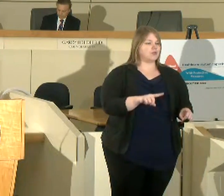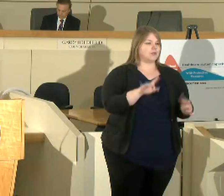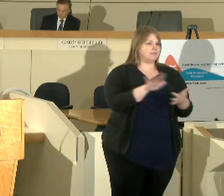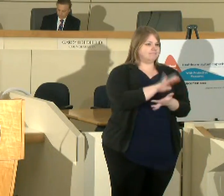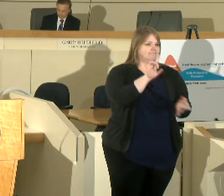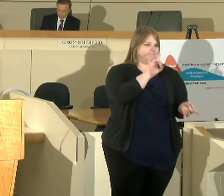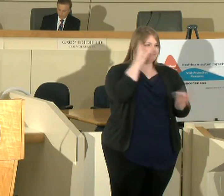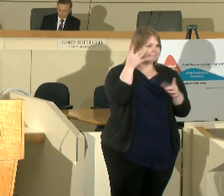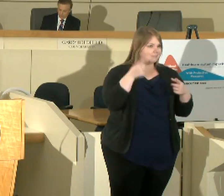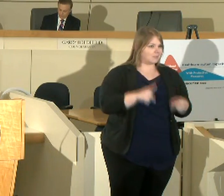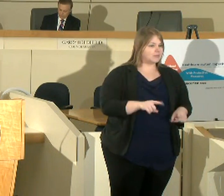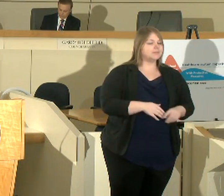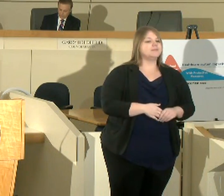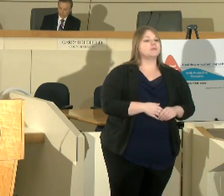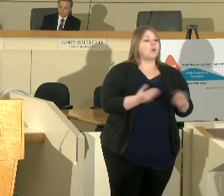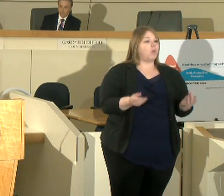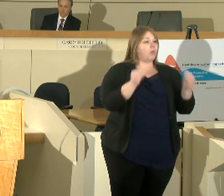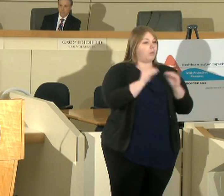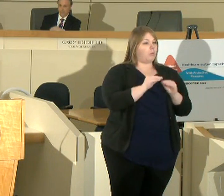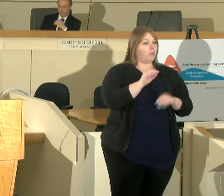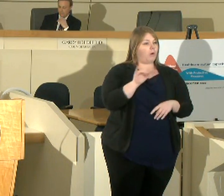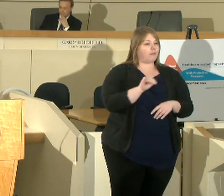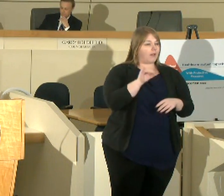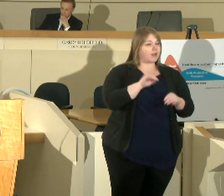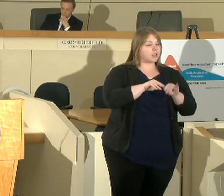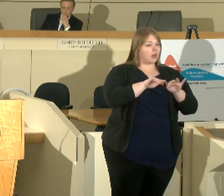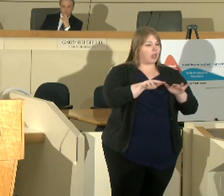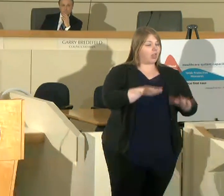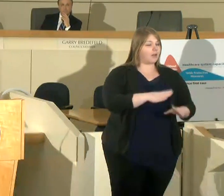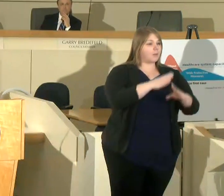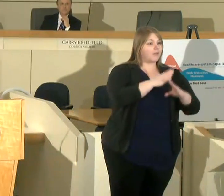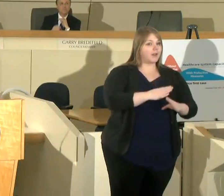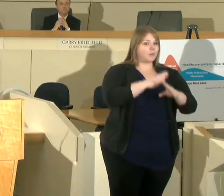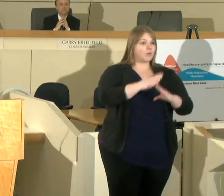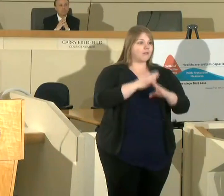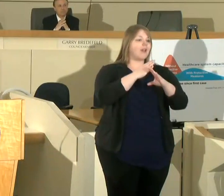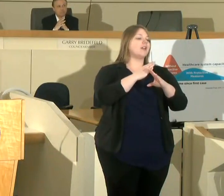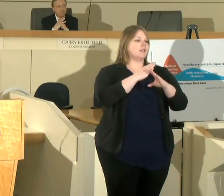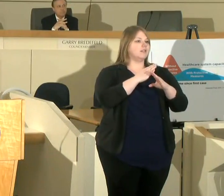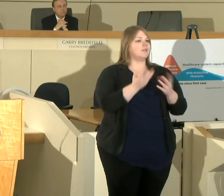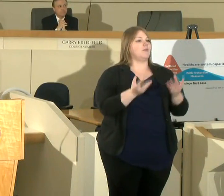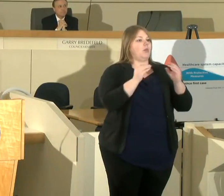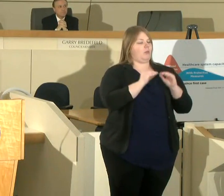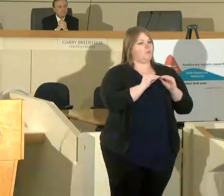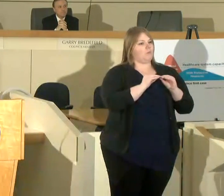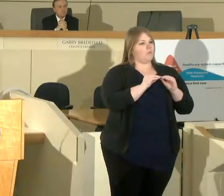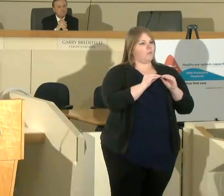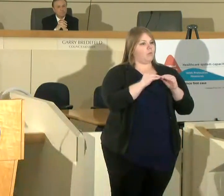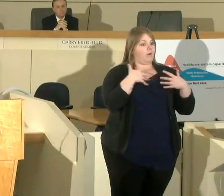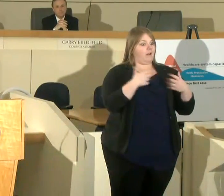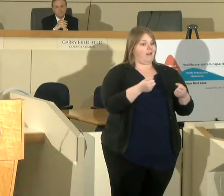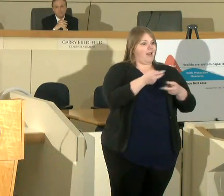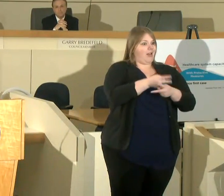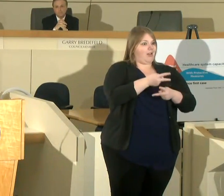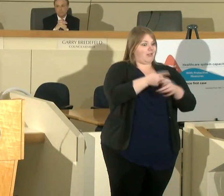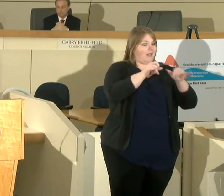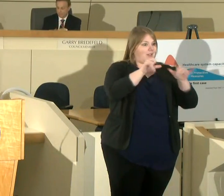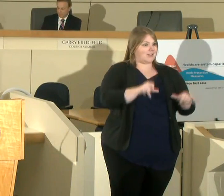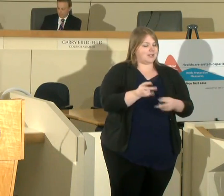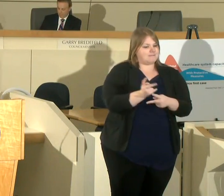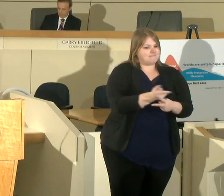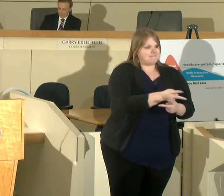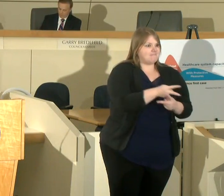the more infection cases we prevent the less we stress our delicate health care systems of clinics and hospitals